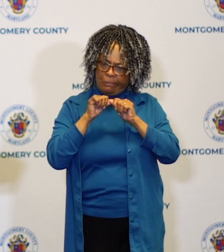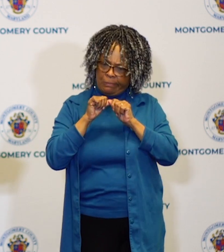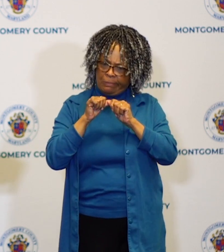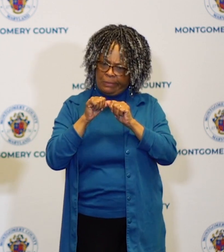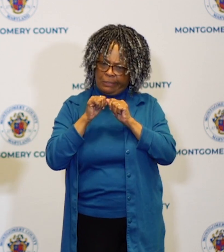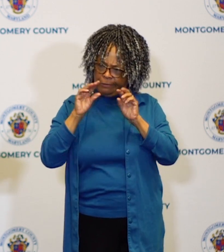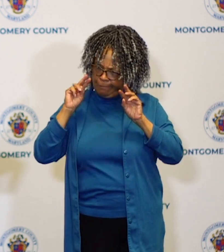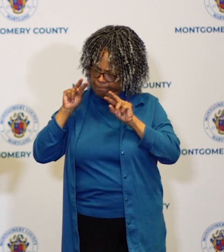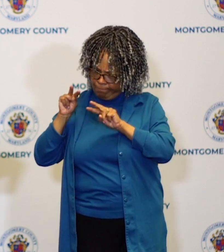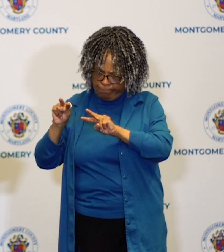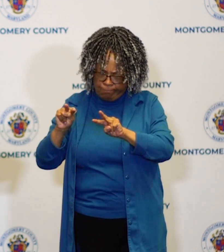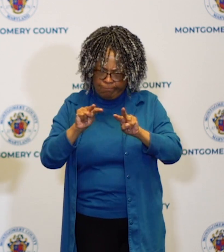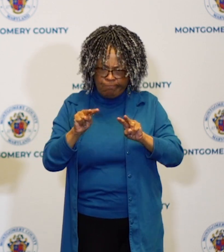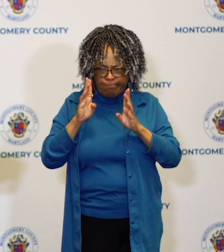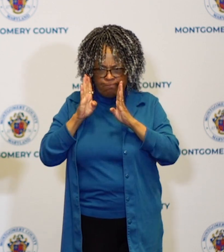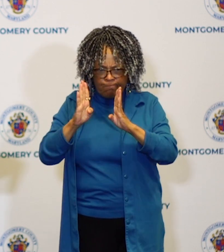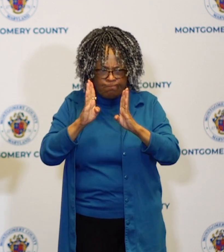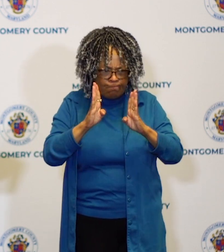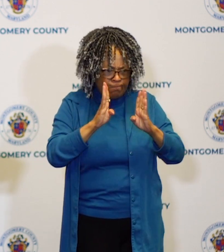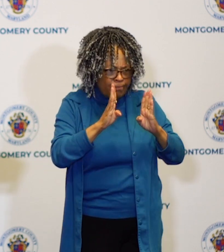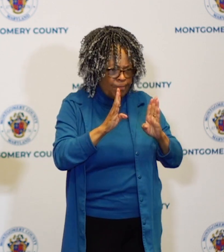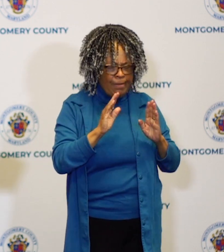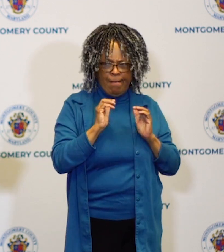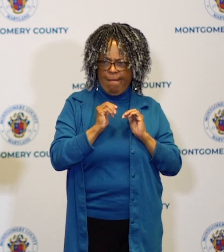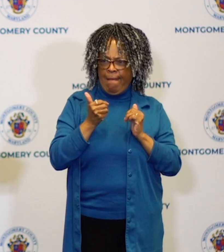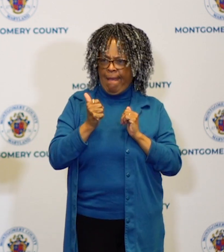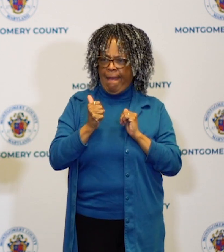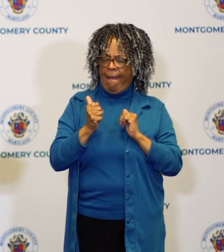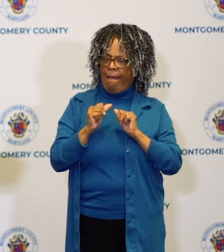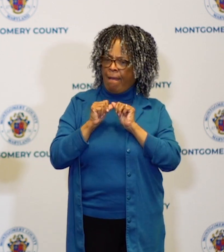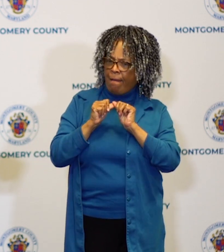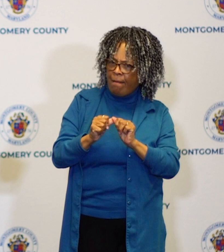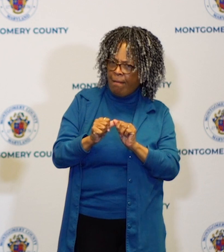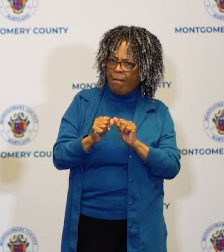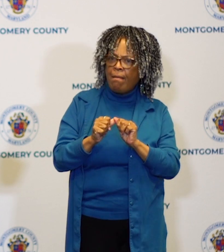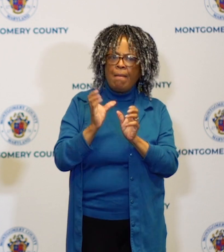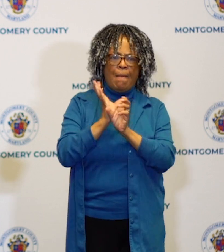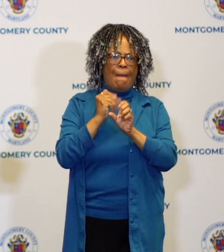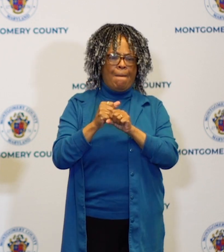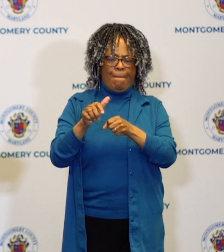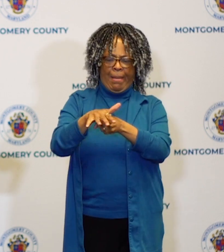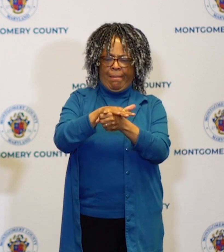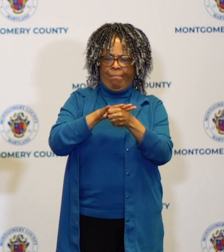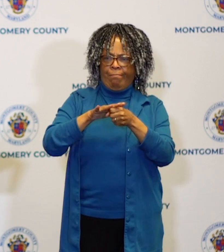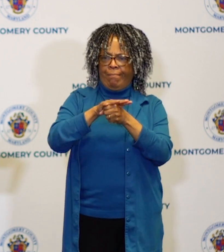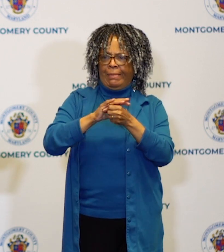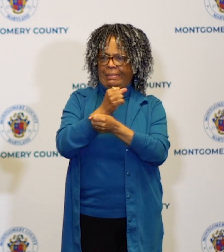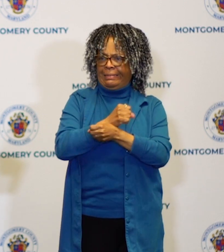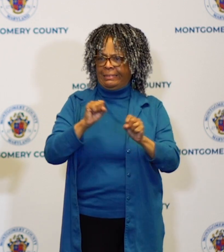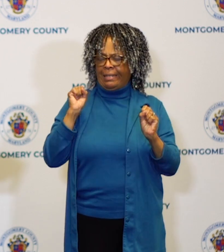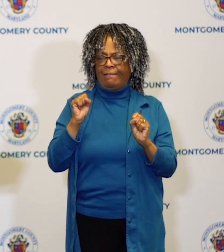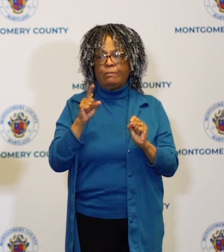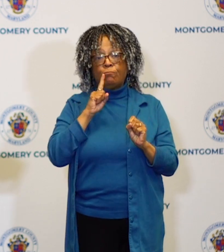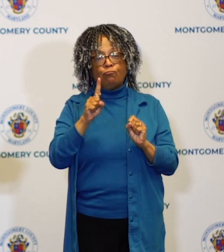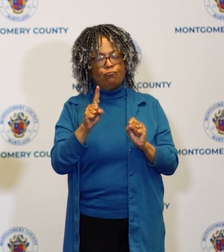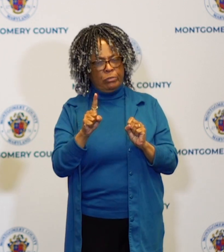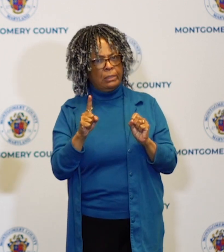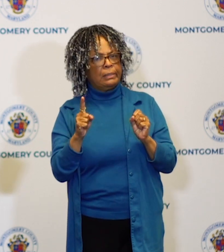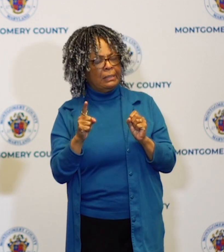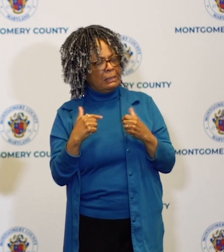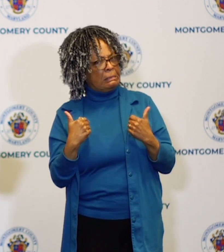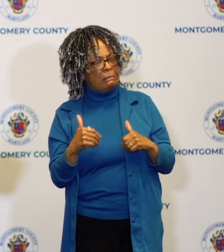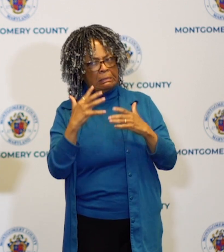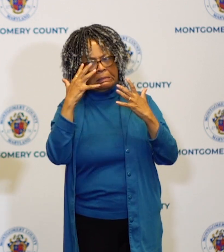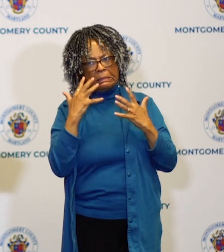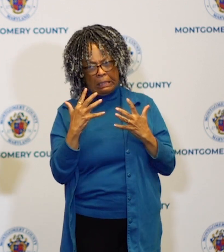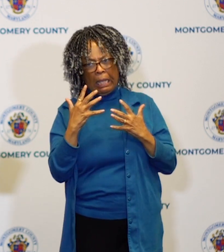we need to do to make our communities safer it is really unfortunate that we're doing this if you think about